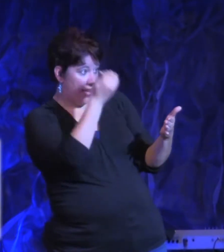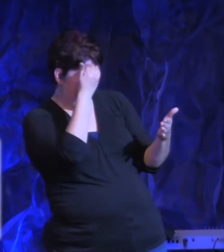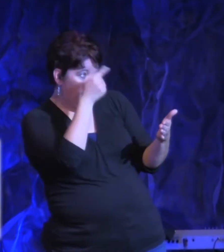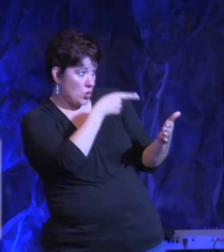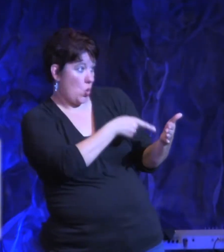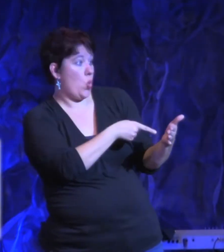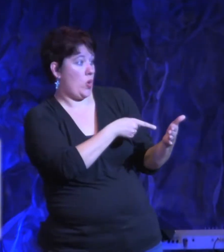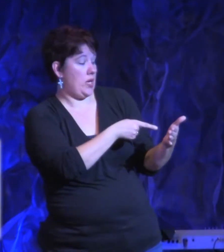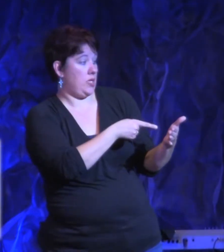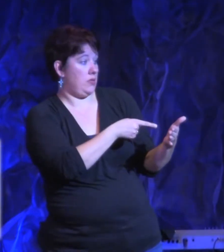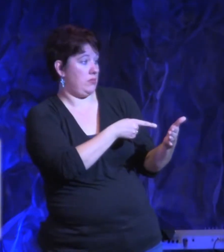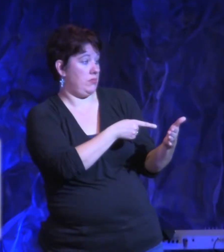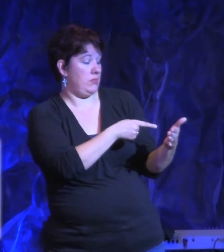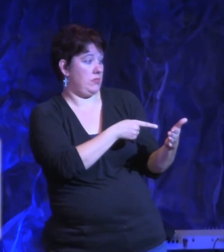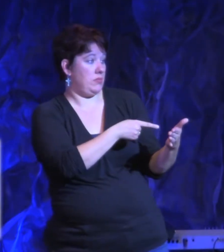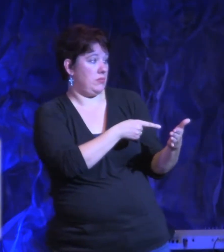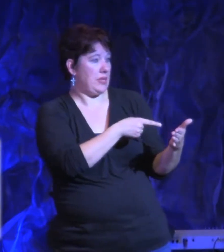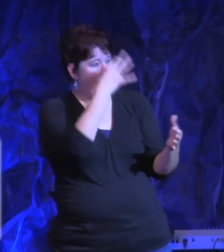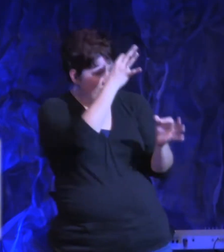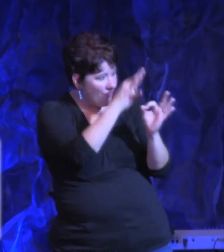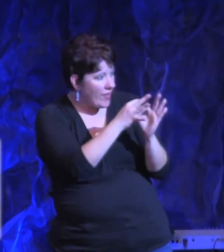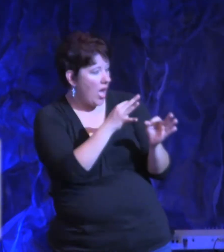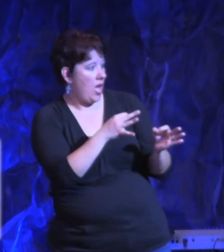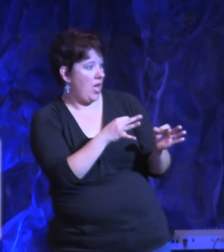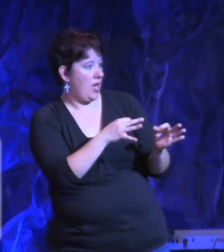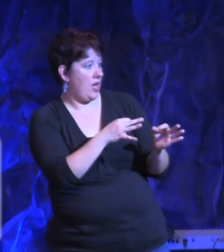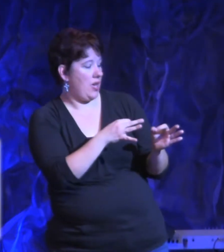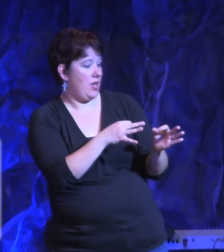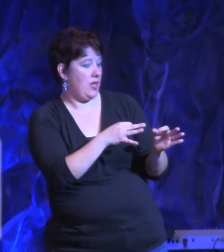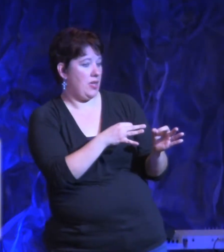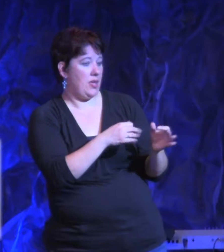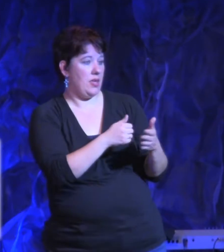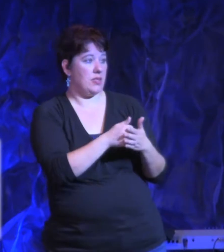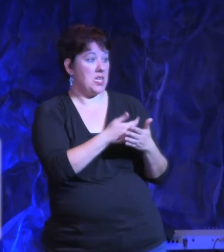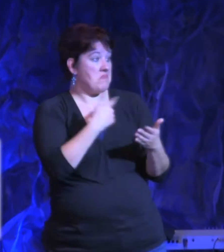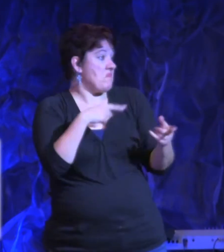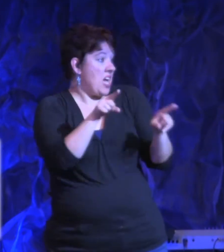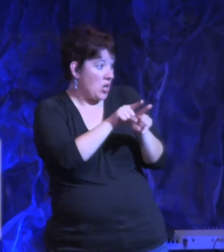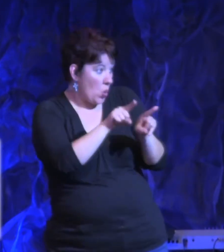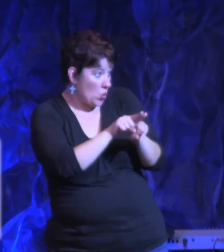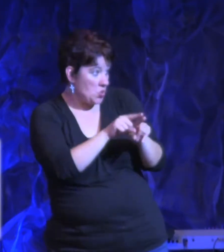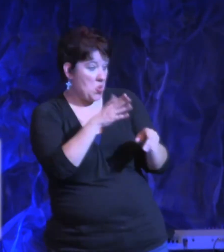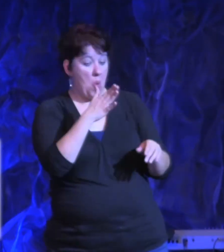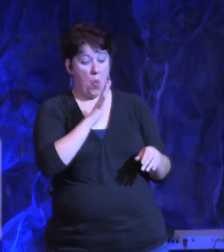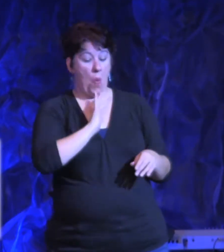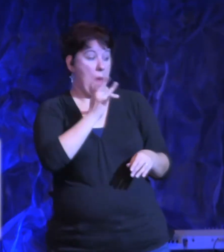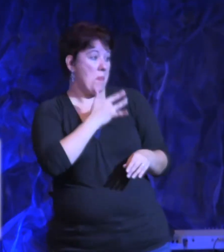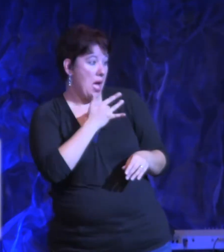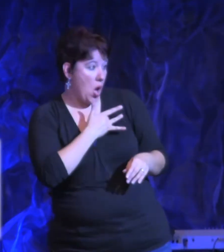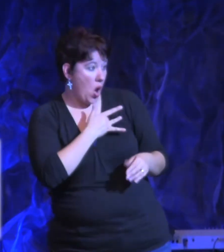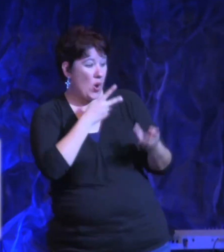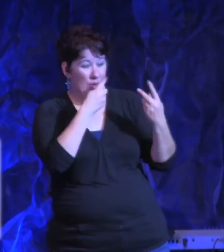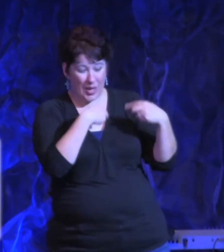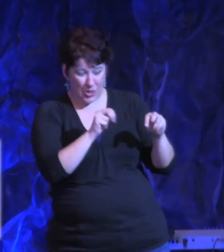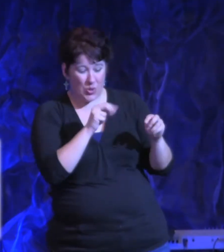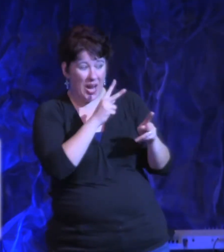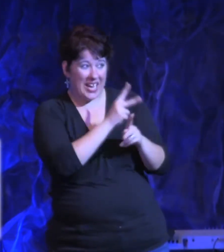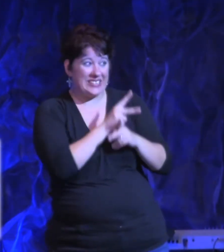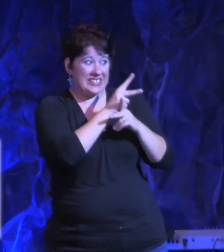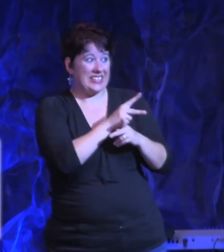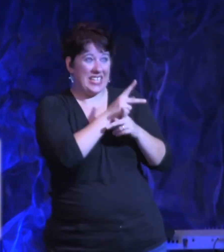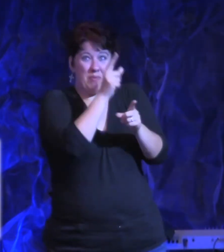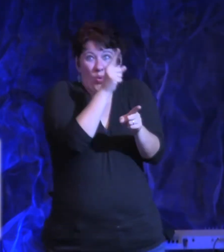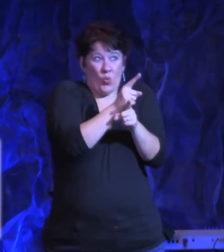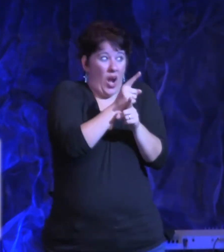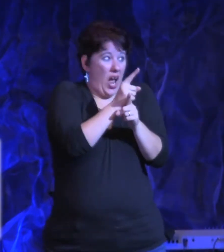faith comes by hearing? And then he said, seek to maintain an upright heart and a good conscience before God. We talked about that in the